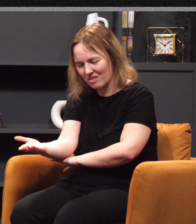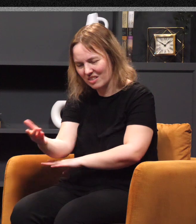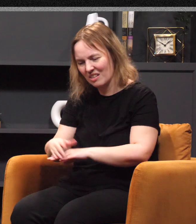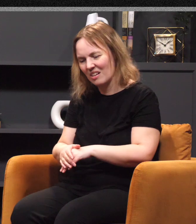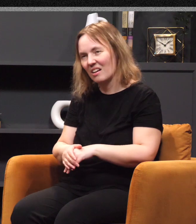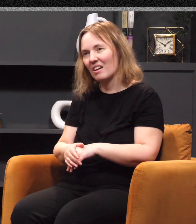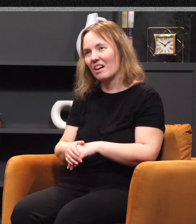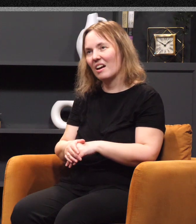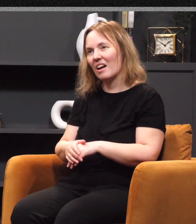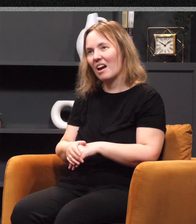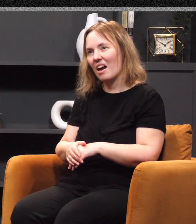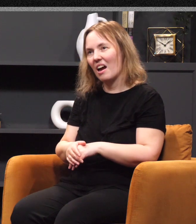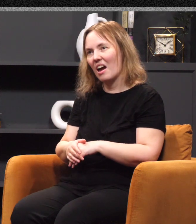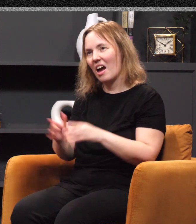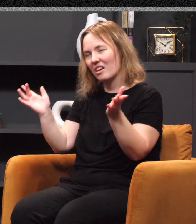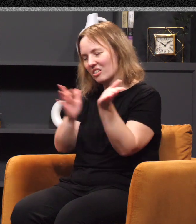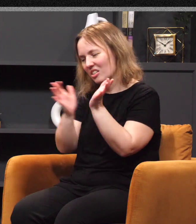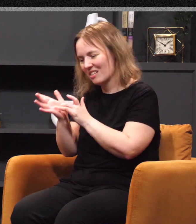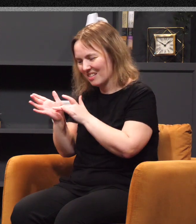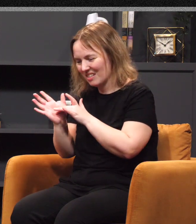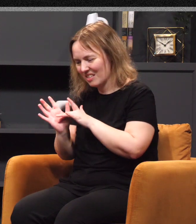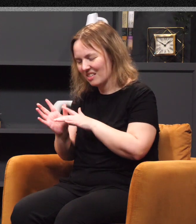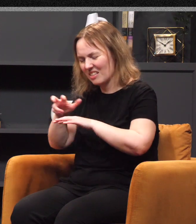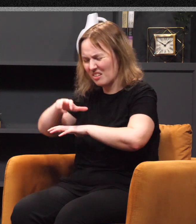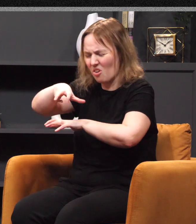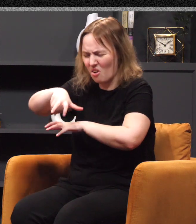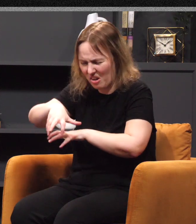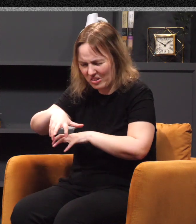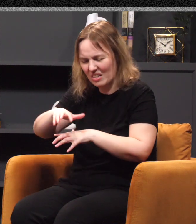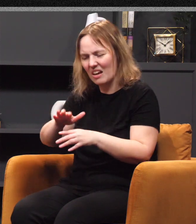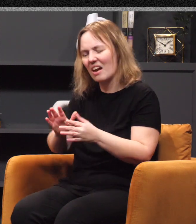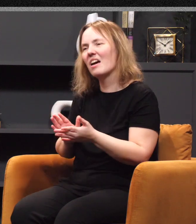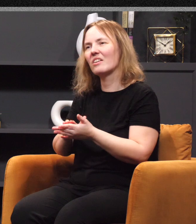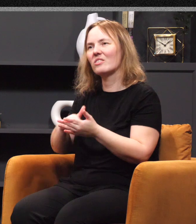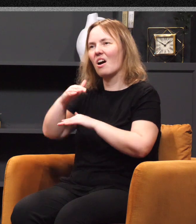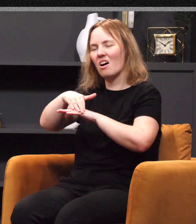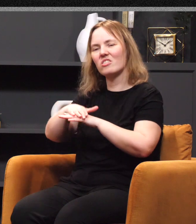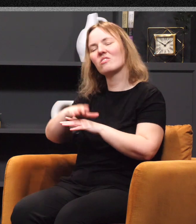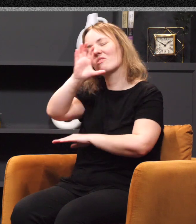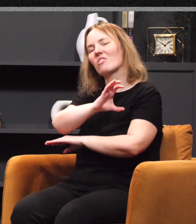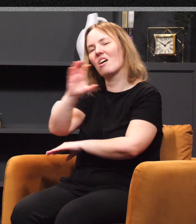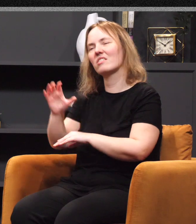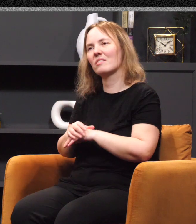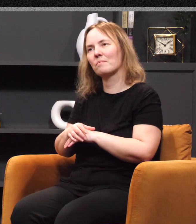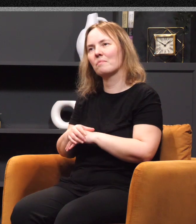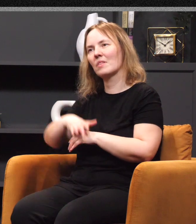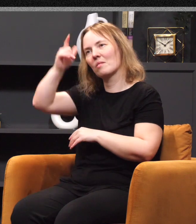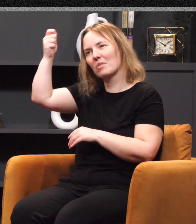cross ready and Jesus actually crawls onto the cross. That wouldn't surprise me if that's the way it happened because Jesus